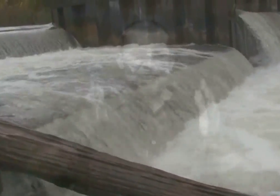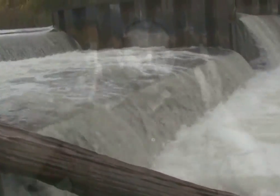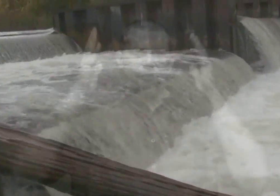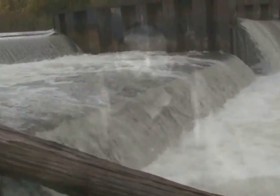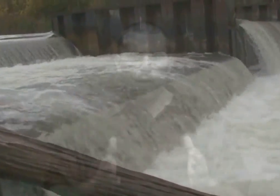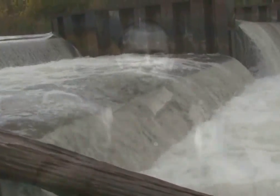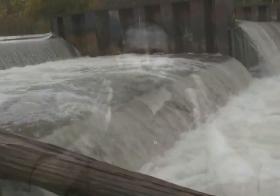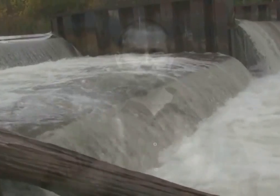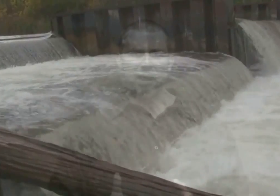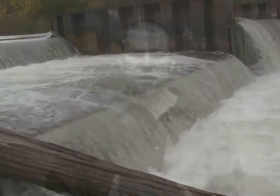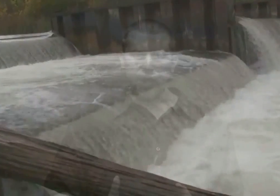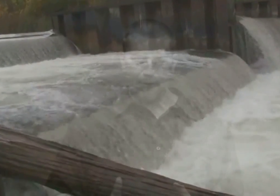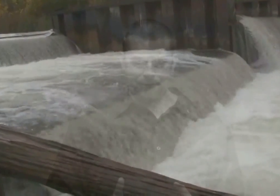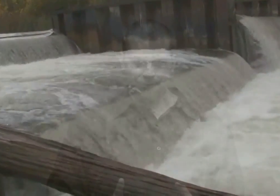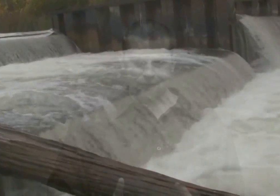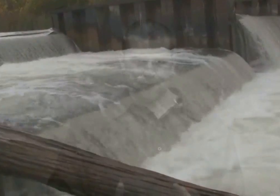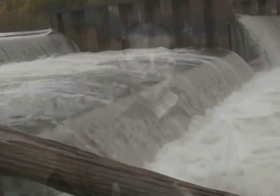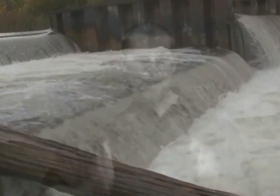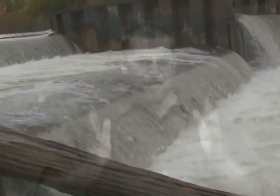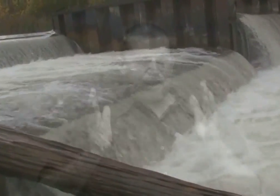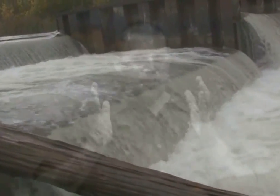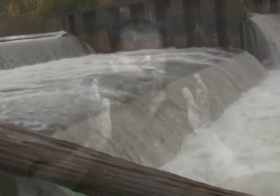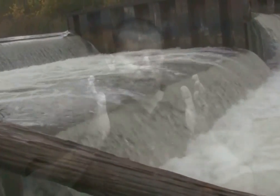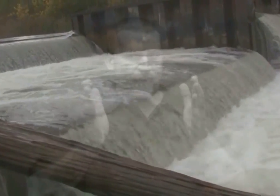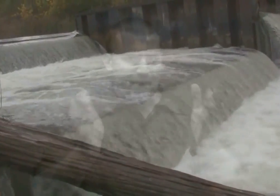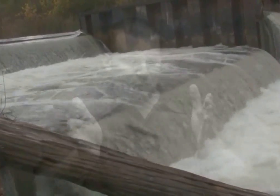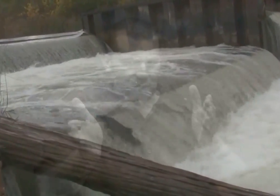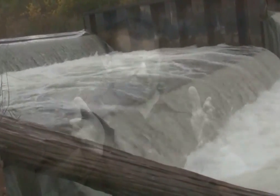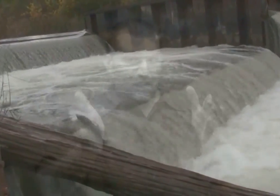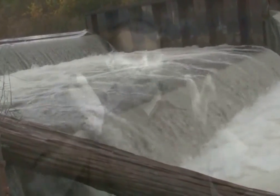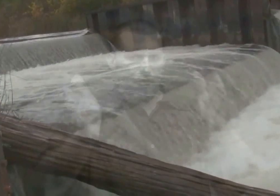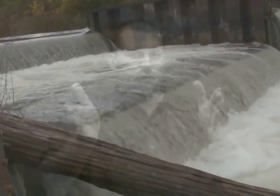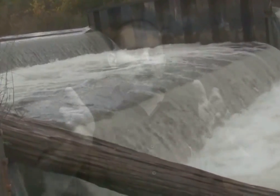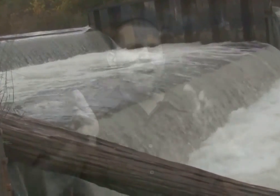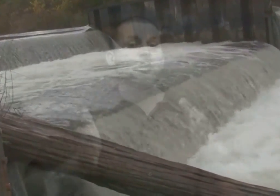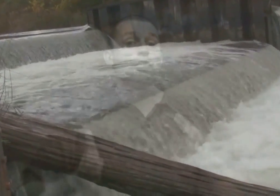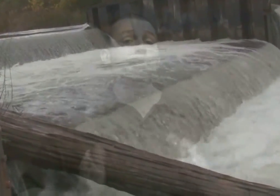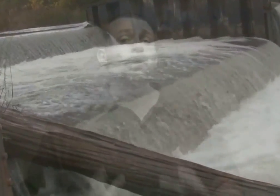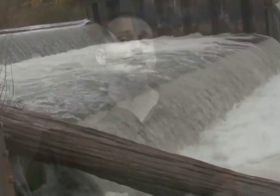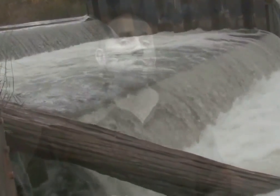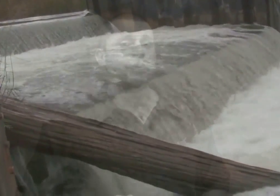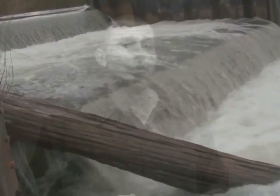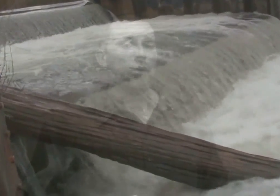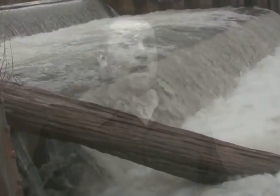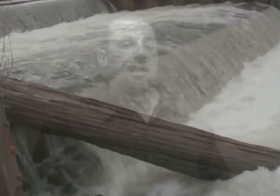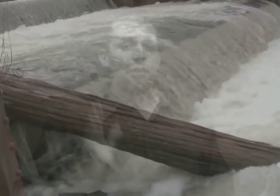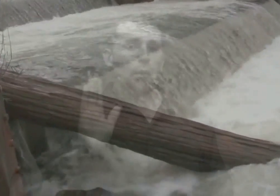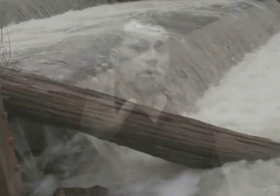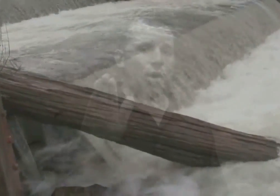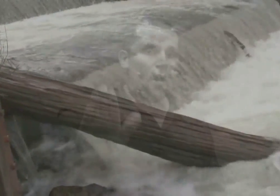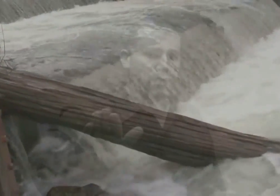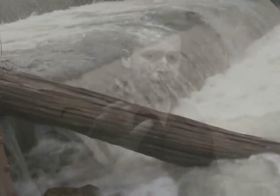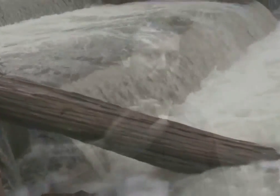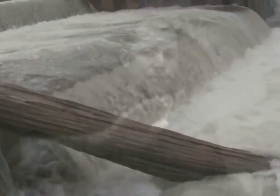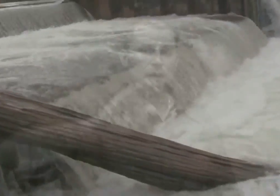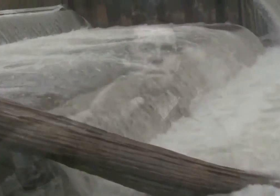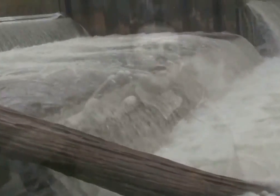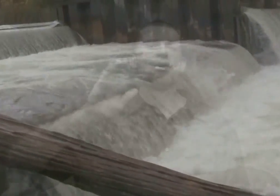is a force within them, that devils are trying to appeal to, that would cause them to